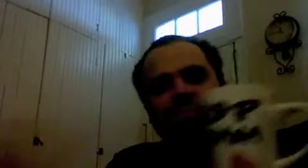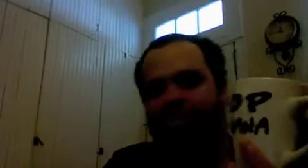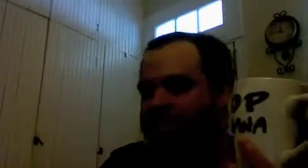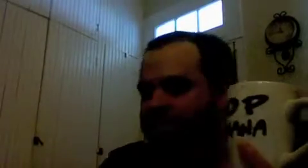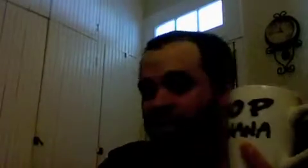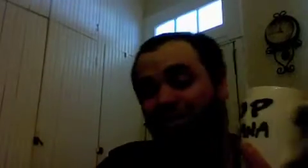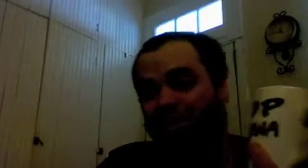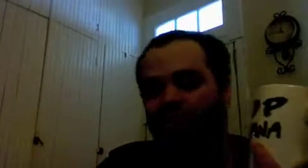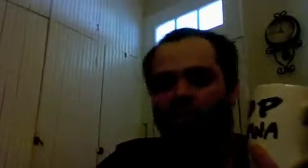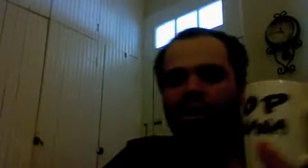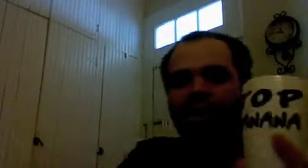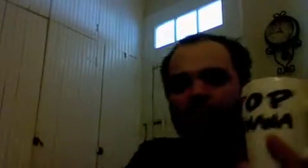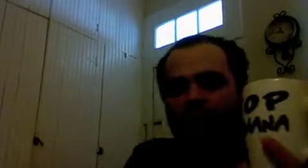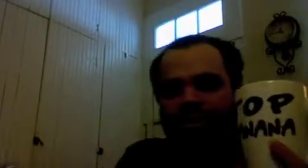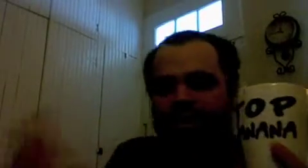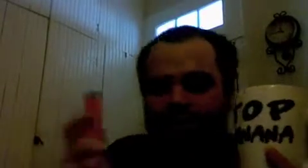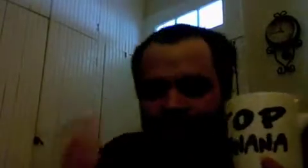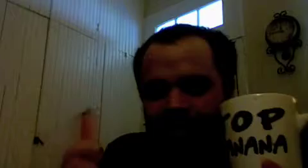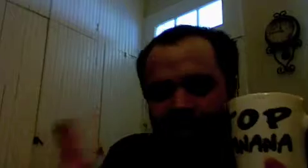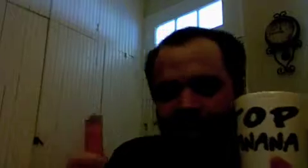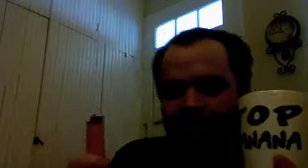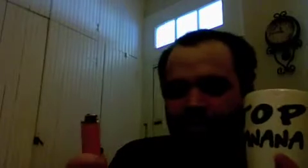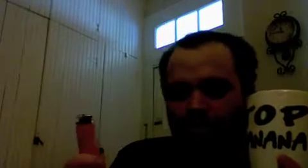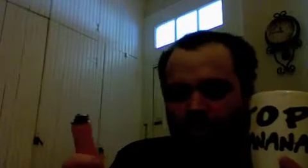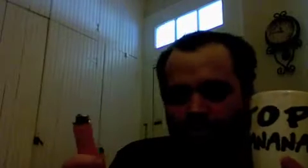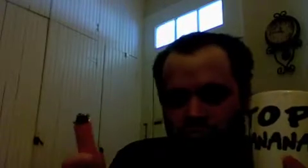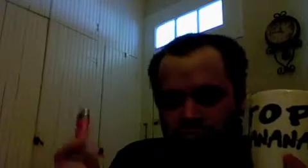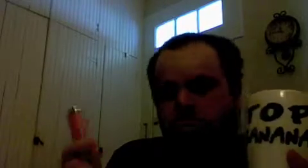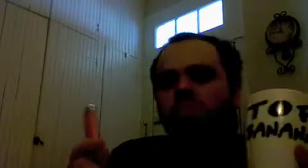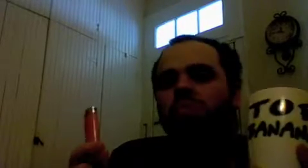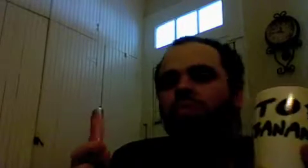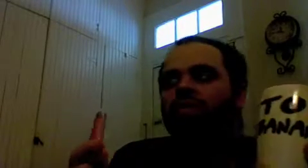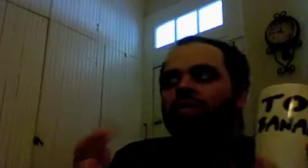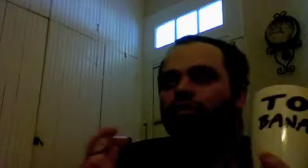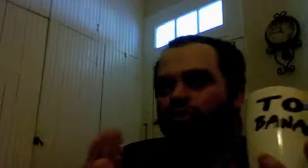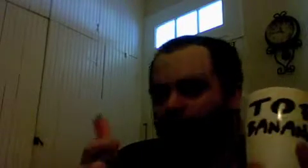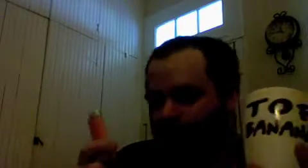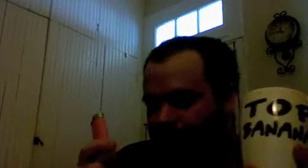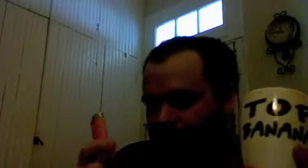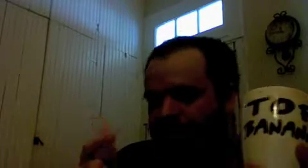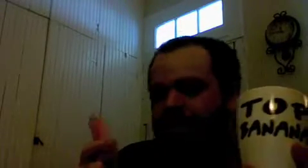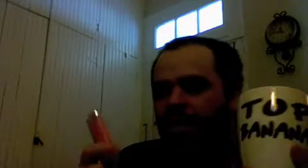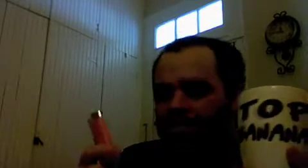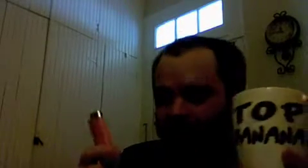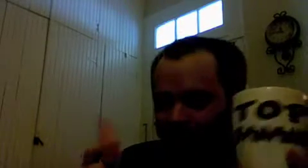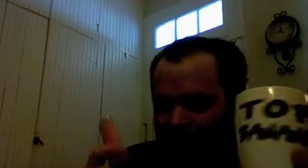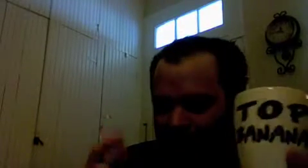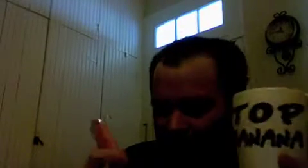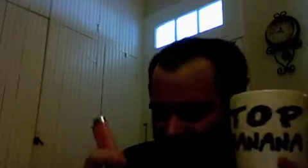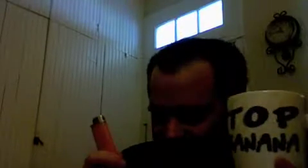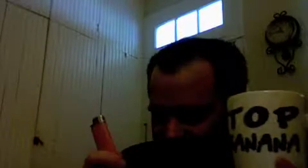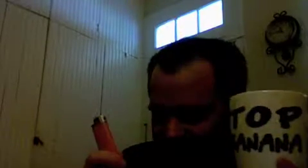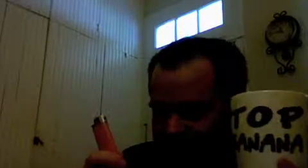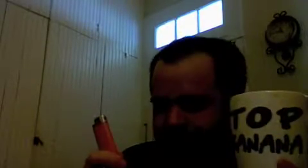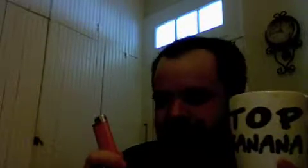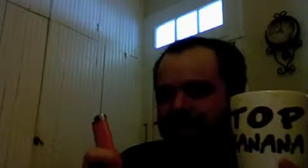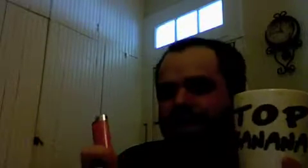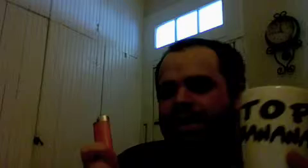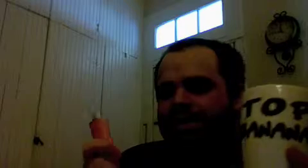well it is metaphorical i have a coffee cup and i have a lighter right the truth of the coffee cup and the lighter is